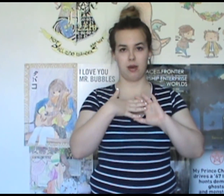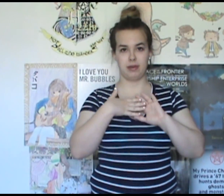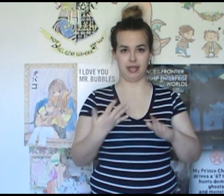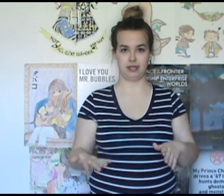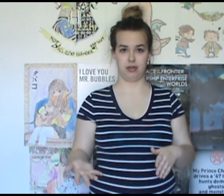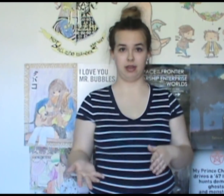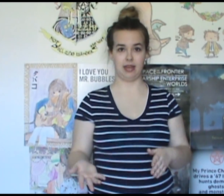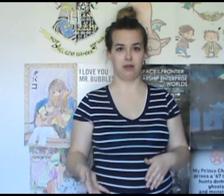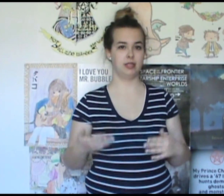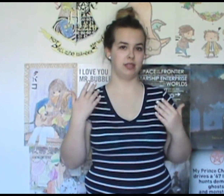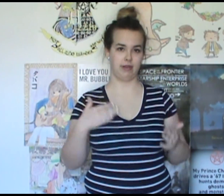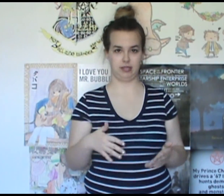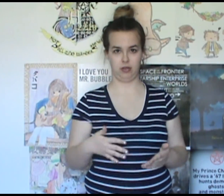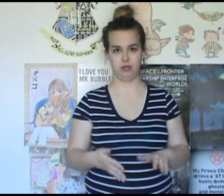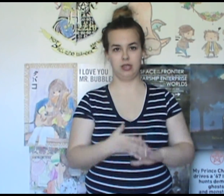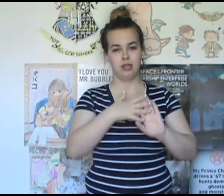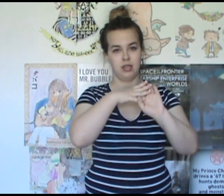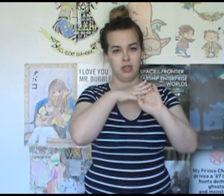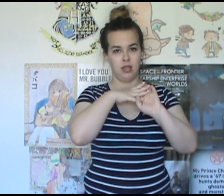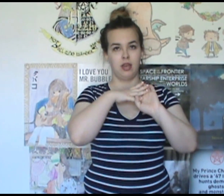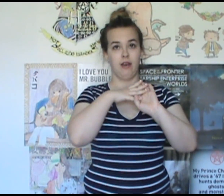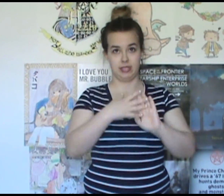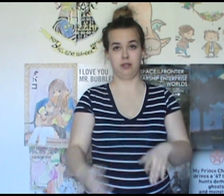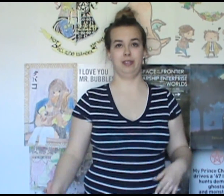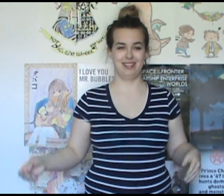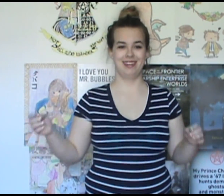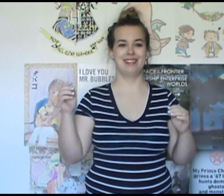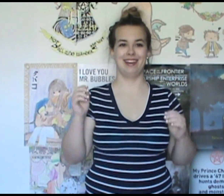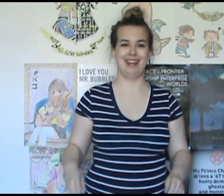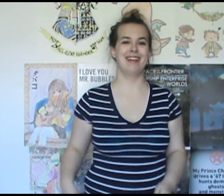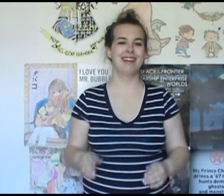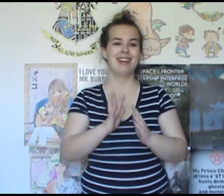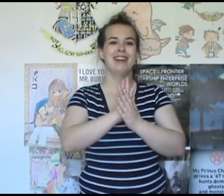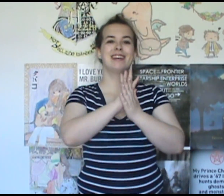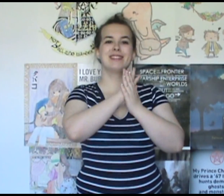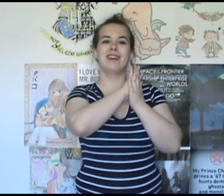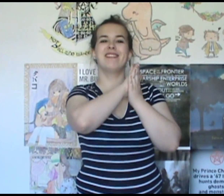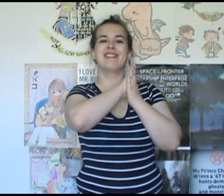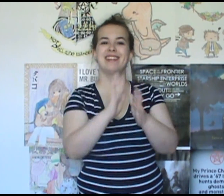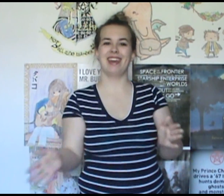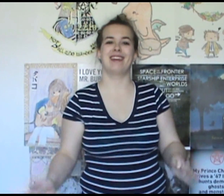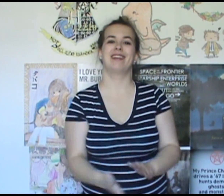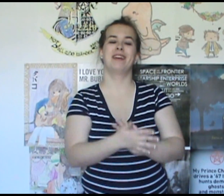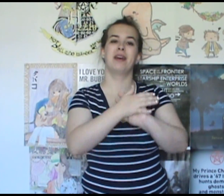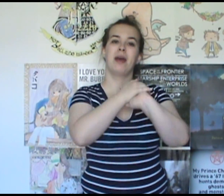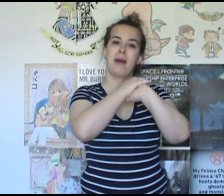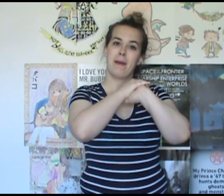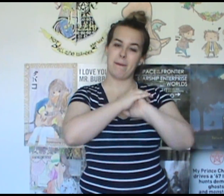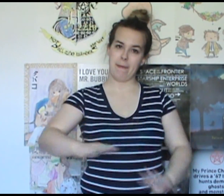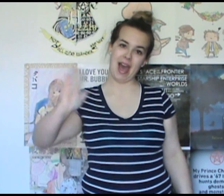Diagnosis of Execution. Exclusion. Exclusion. Sorry. So yeah. Bye!